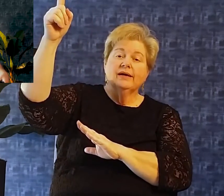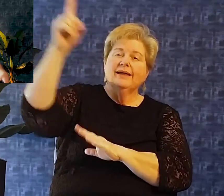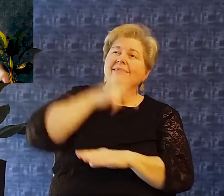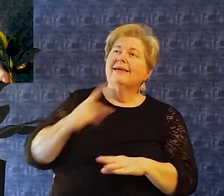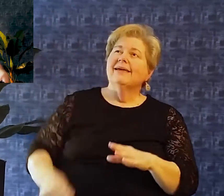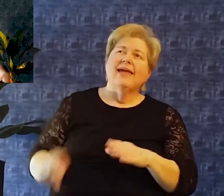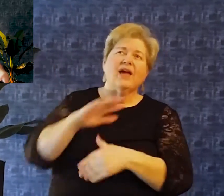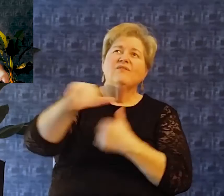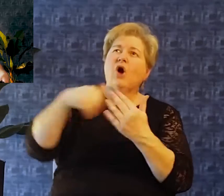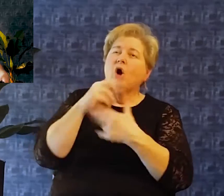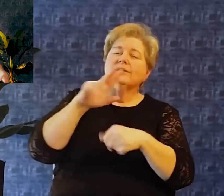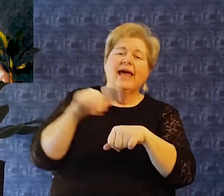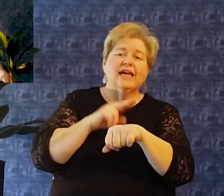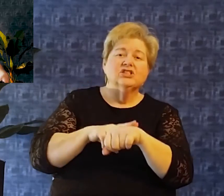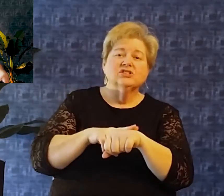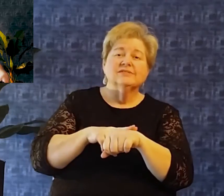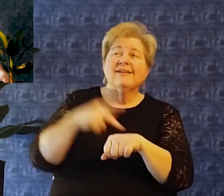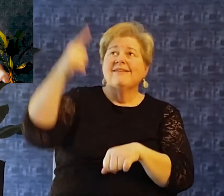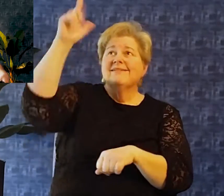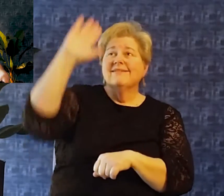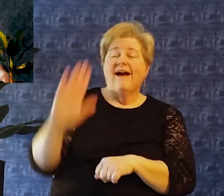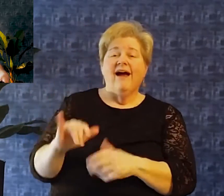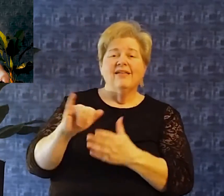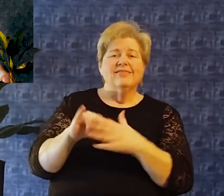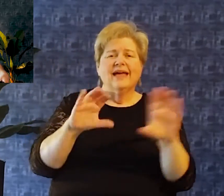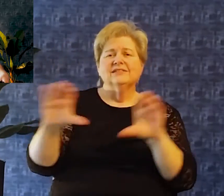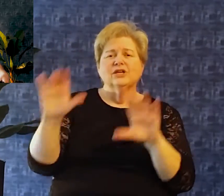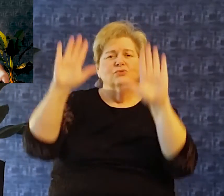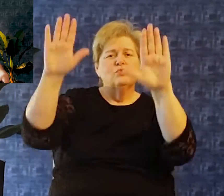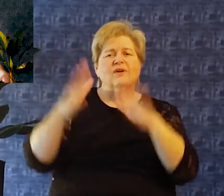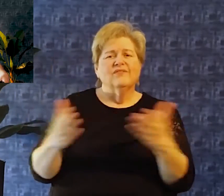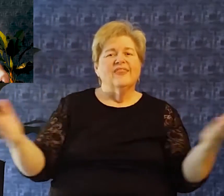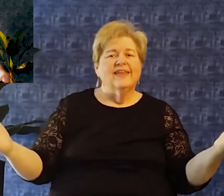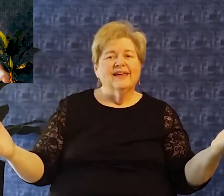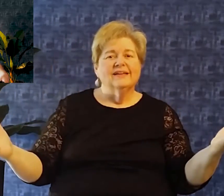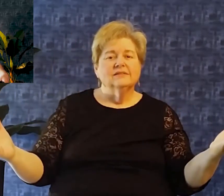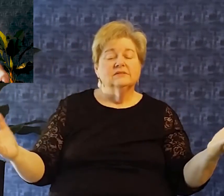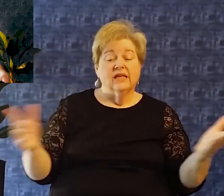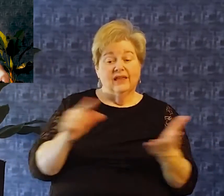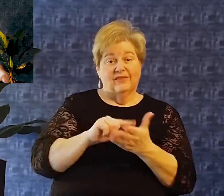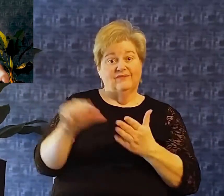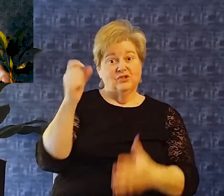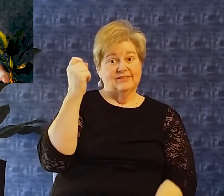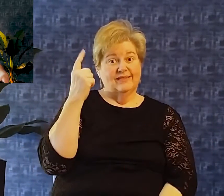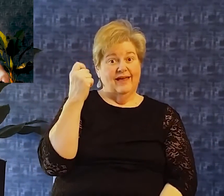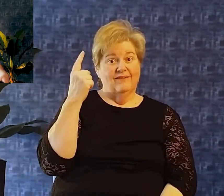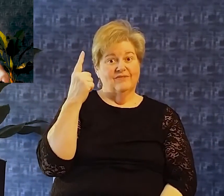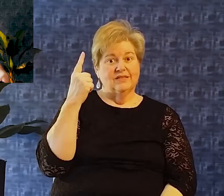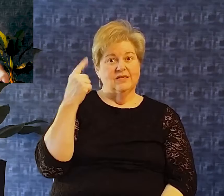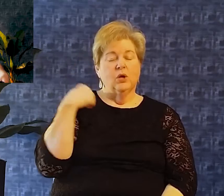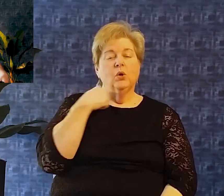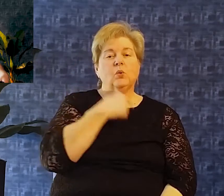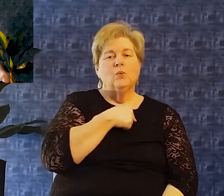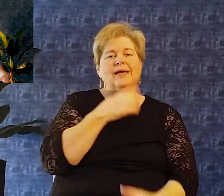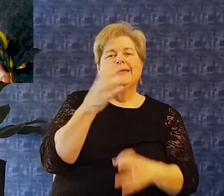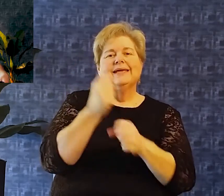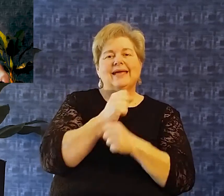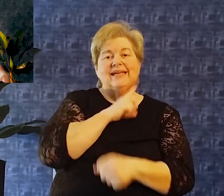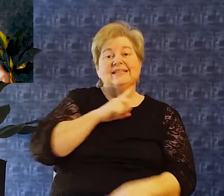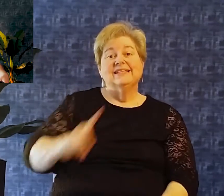you before you the king of all nations The god who has done wondrous things and then verse 11 we